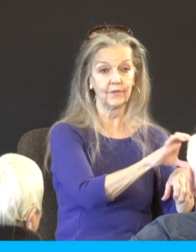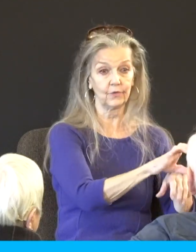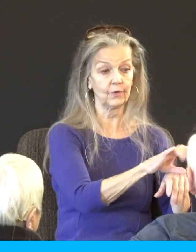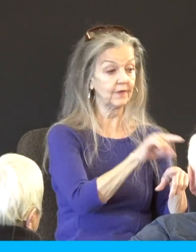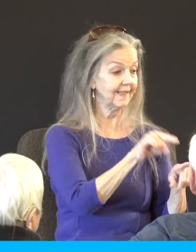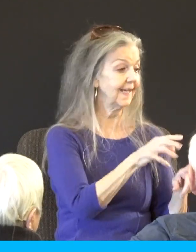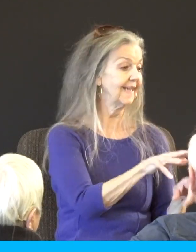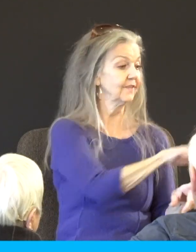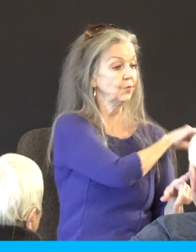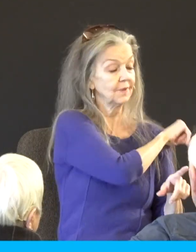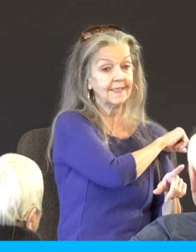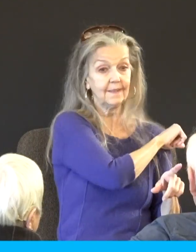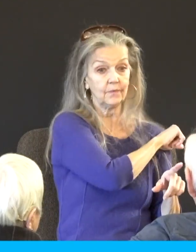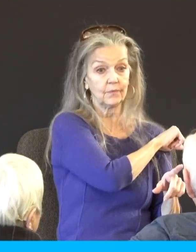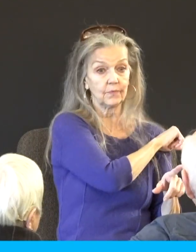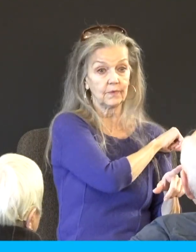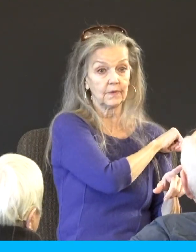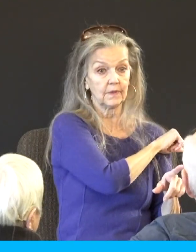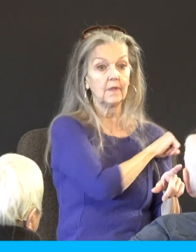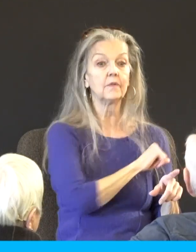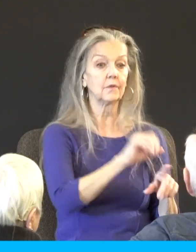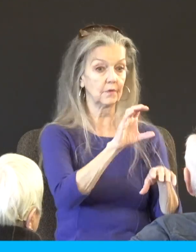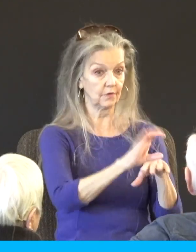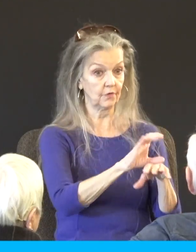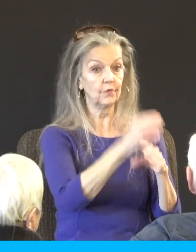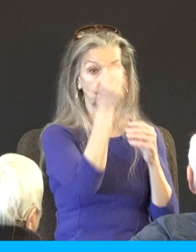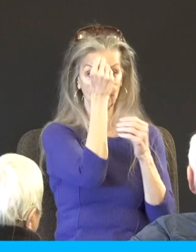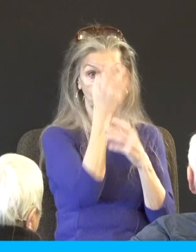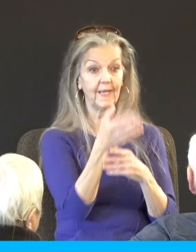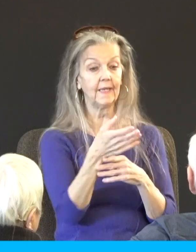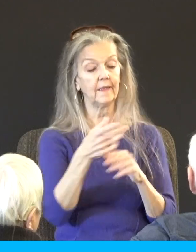did indeed do what he asked I wrote unto you